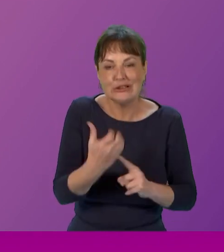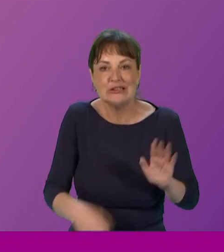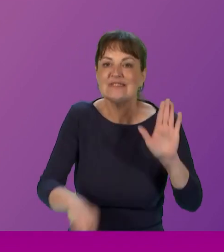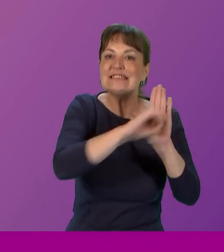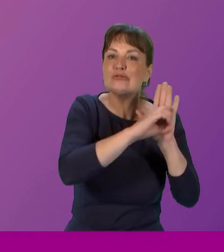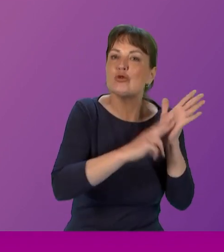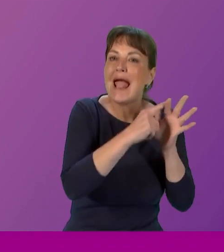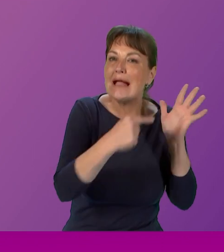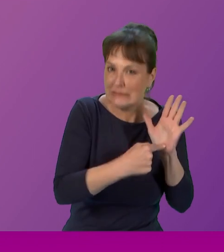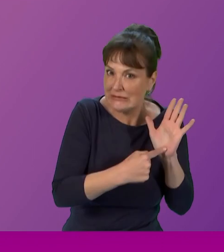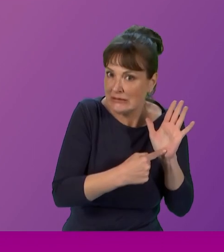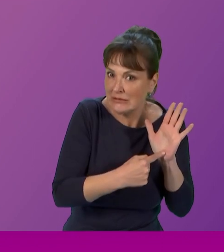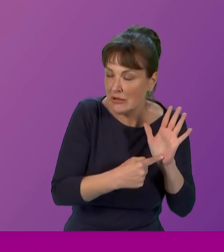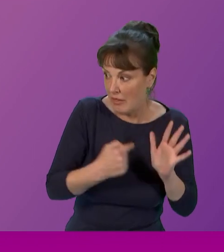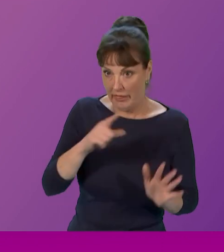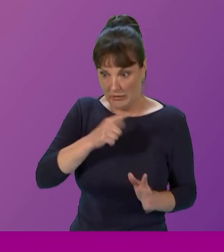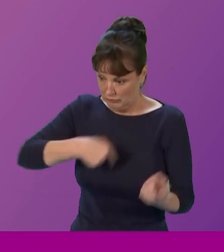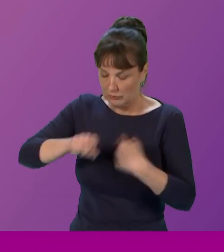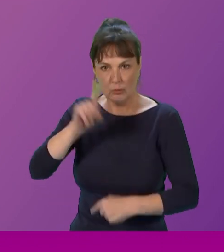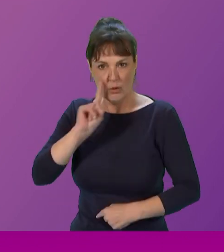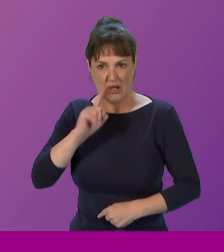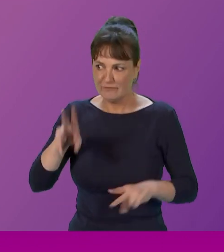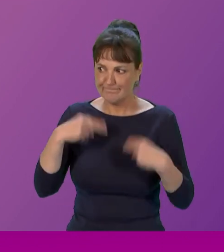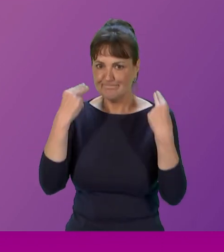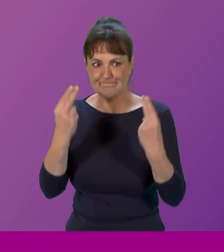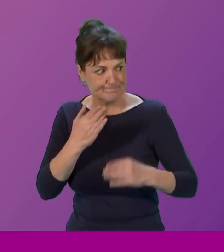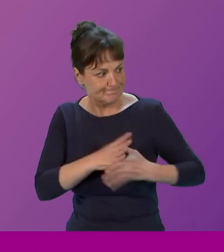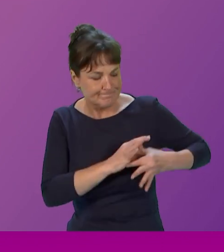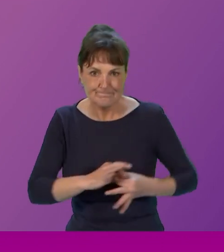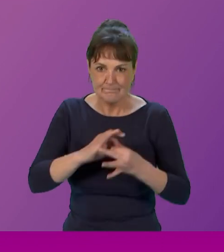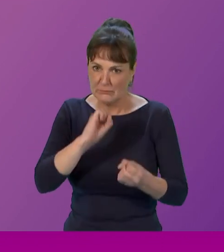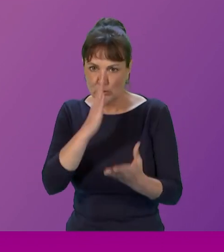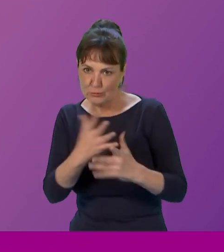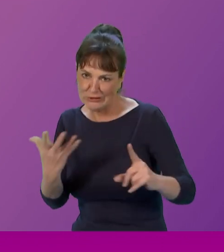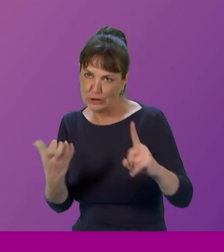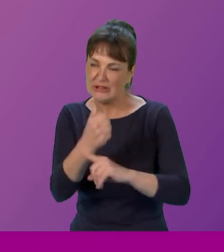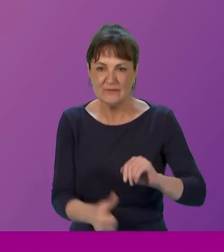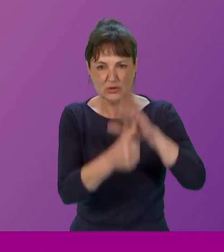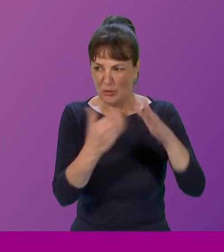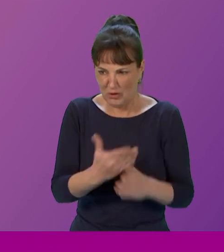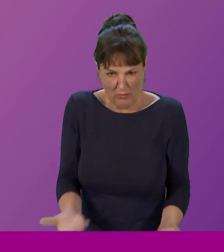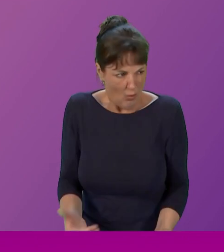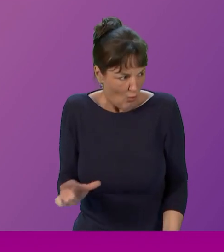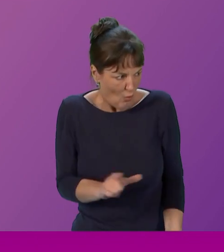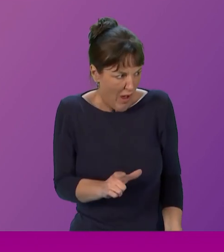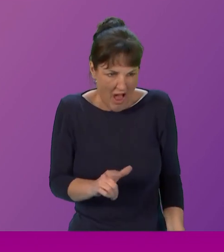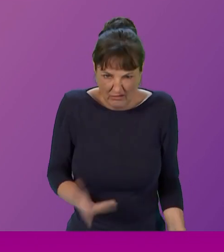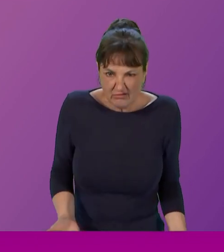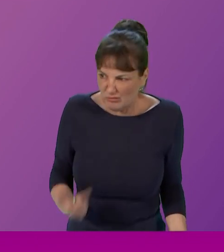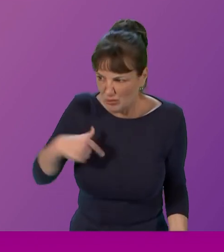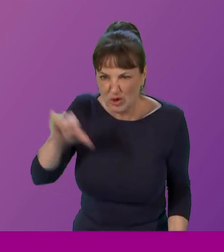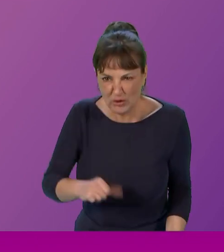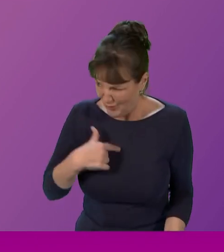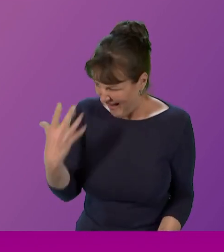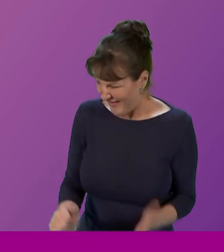really need to take a stand and make sure that we can achieve those top jobs. Cause I don't see why we can't. We've got talent, you know, in this room here, um, you know, that,